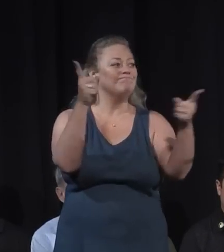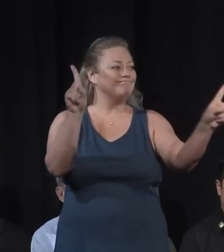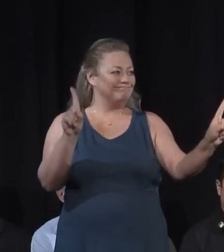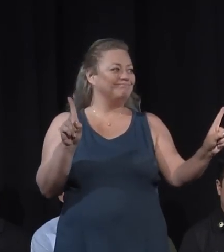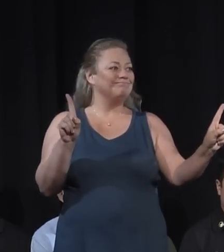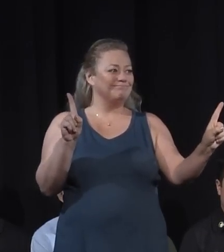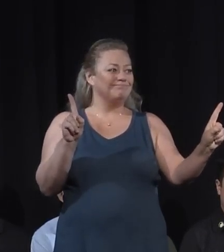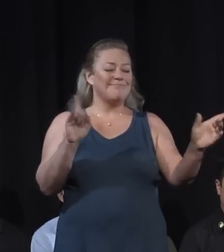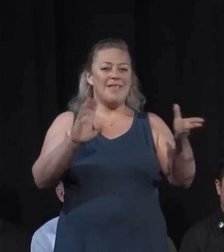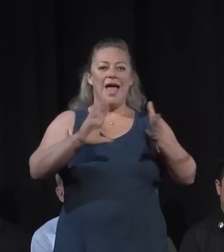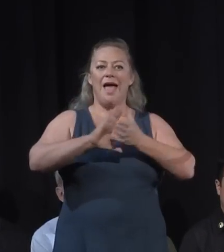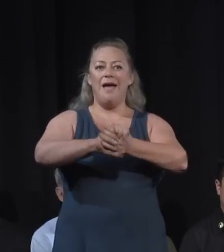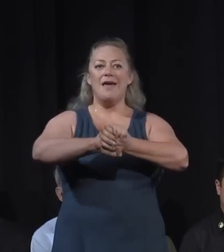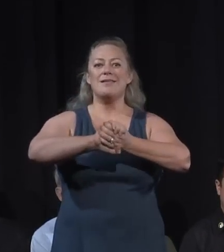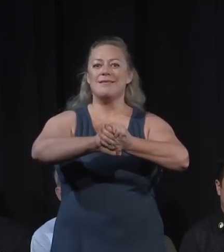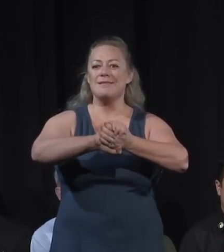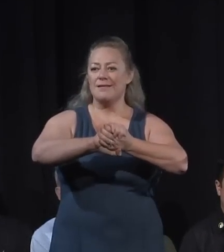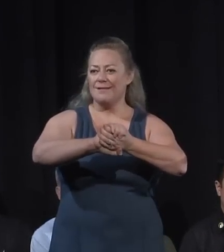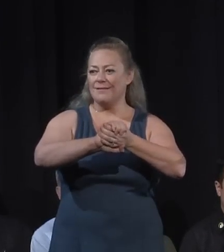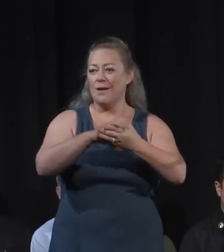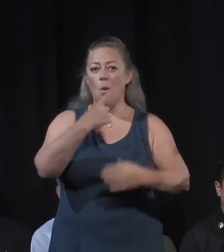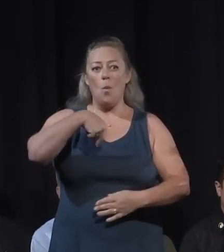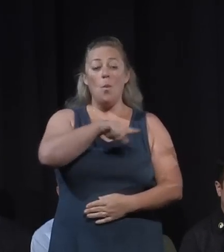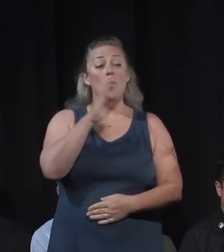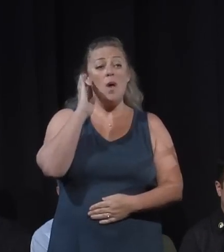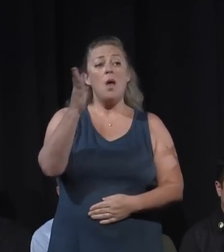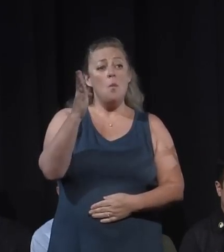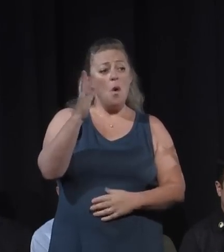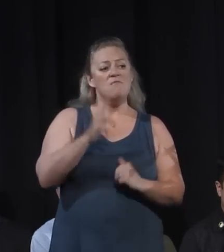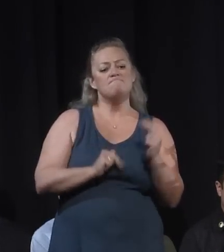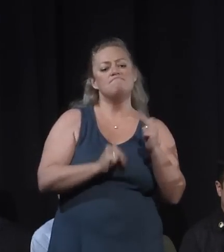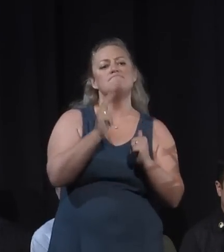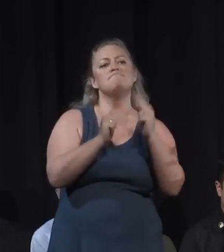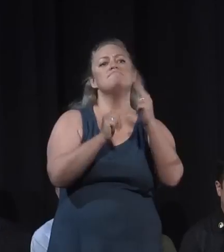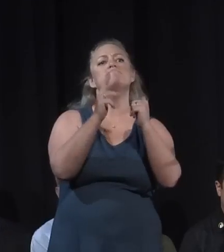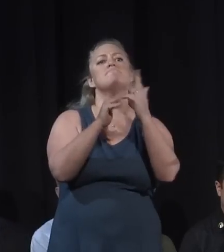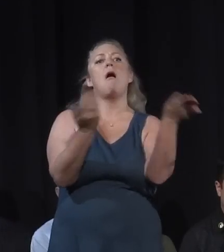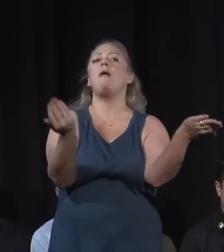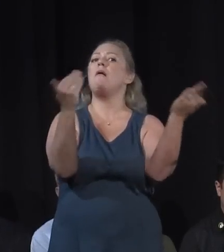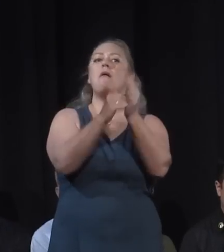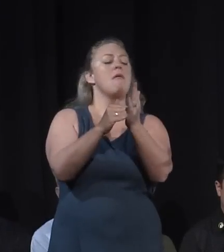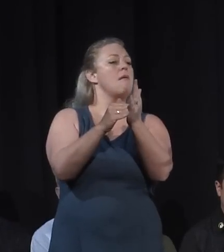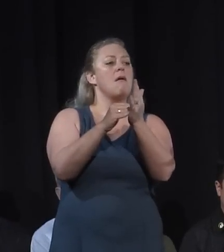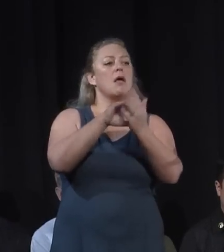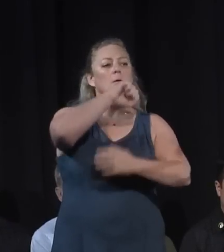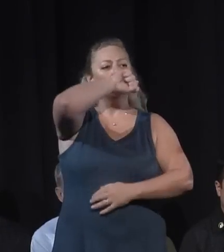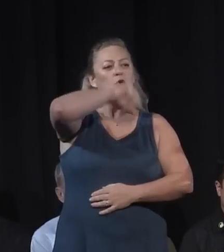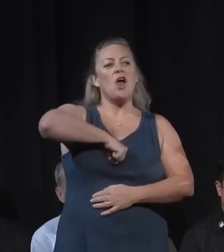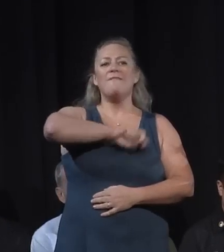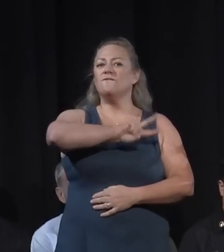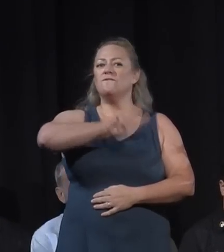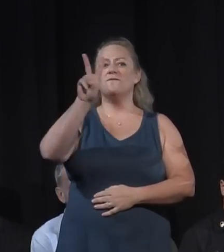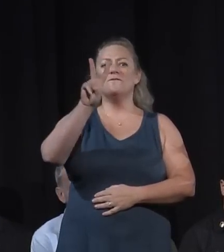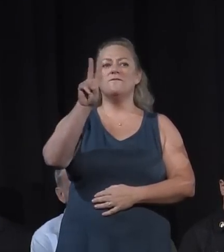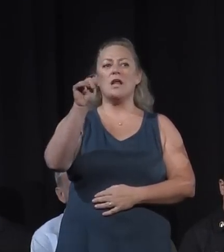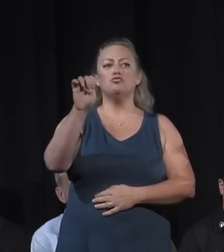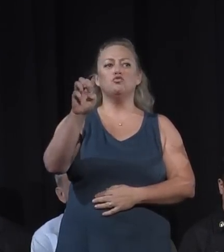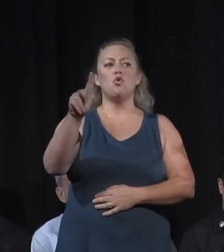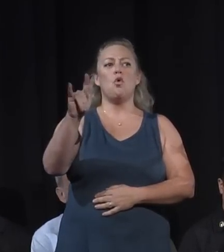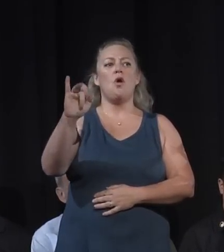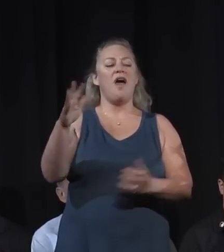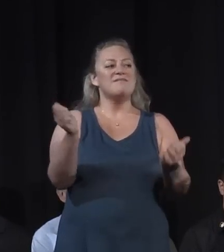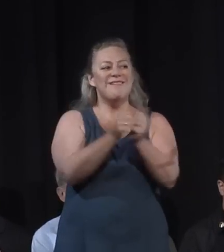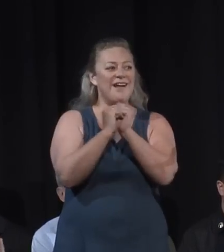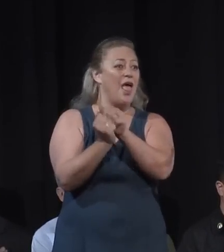You know hand in hand we are going to rebuild our beloved Ventura together. And so let's start that process